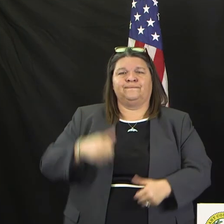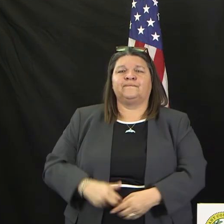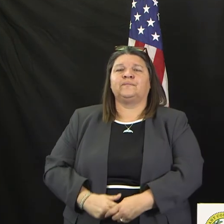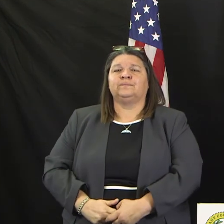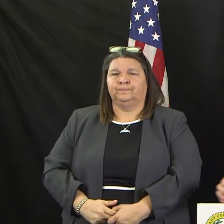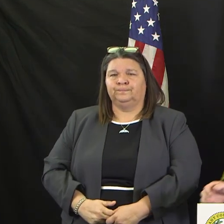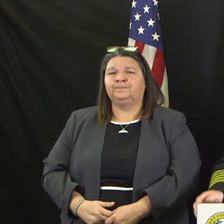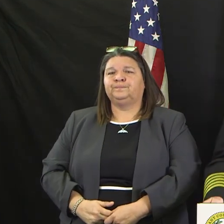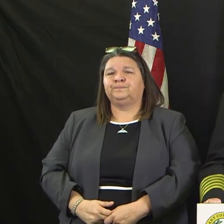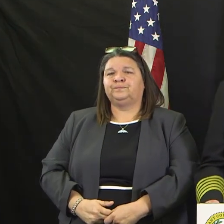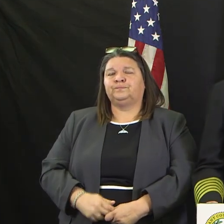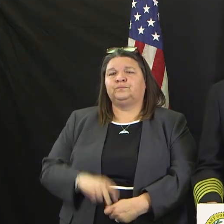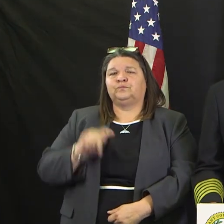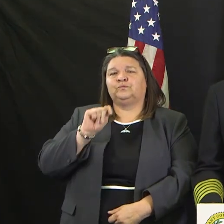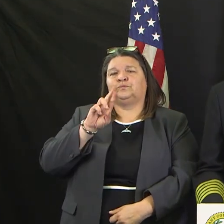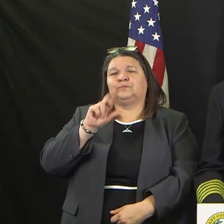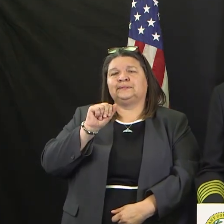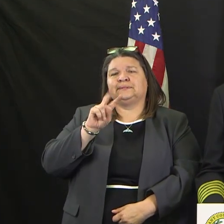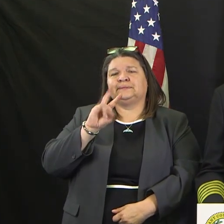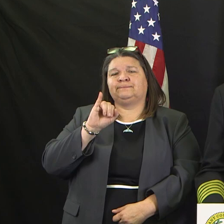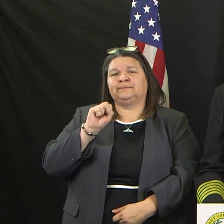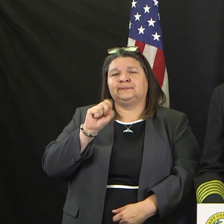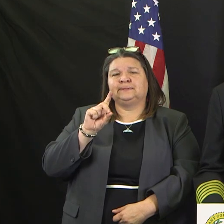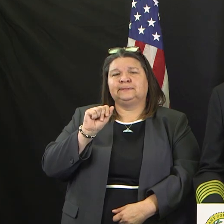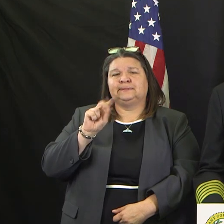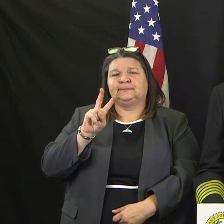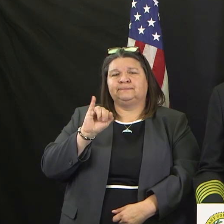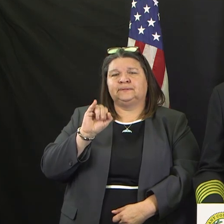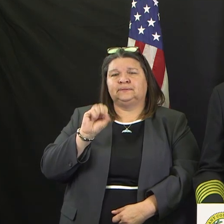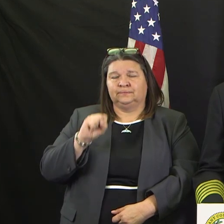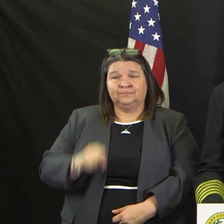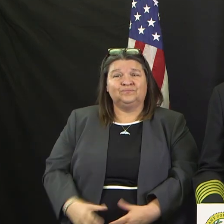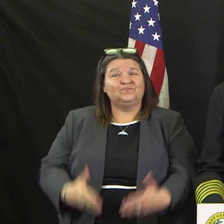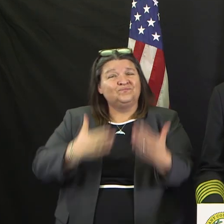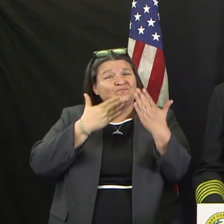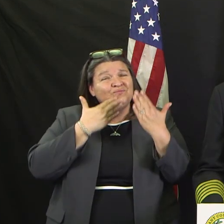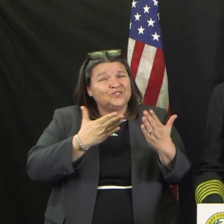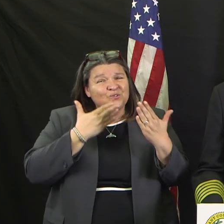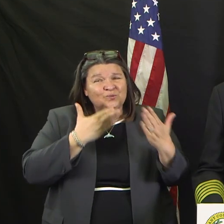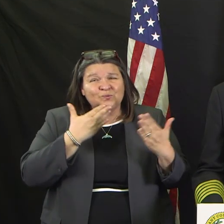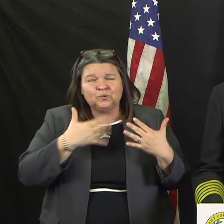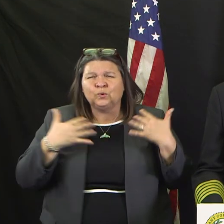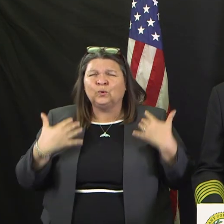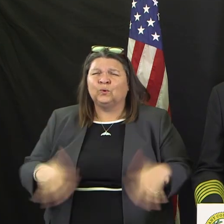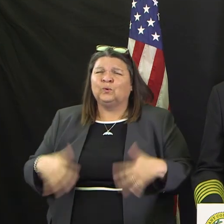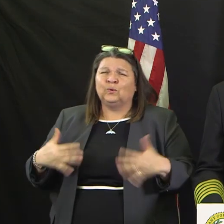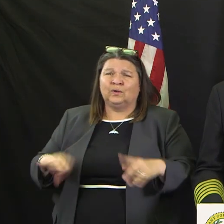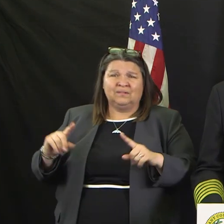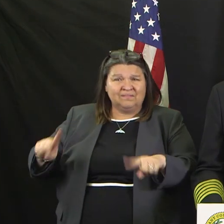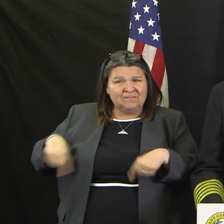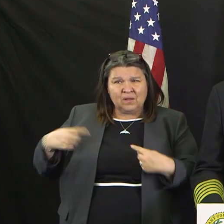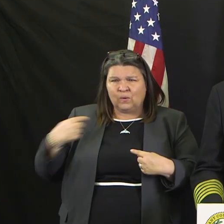Good evening, Mayor. Thank you. Thanks to everybody. Once again, there's been very good compliance in the community with the